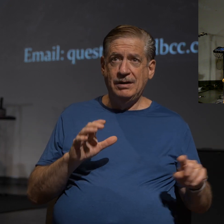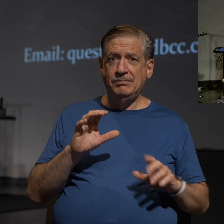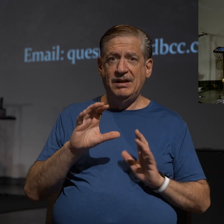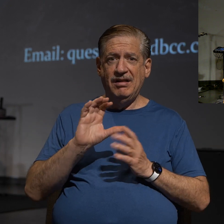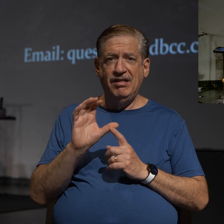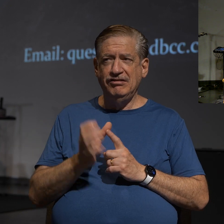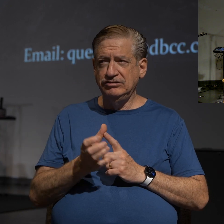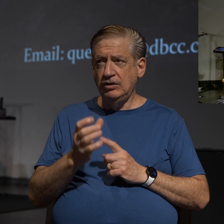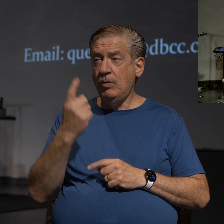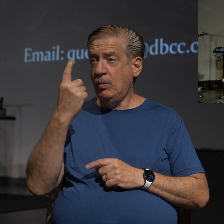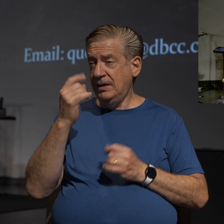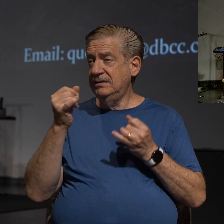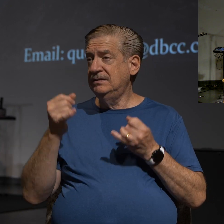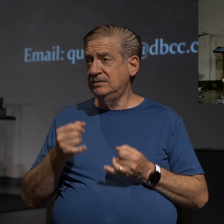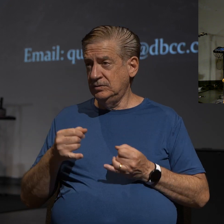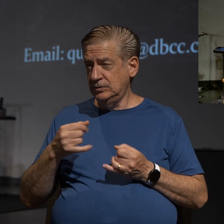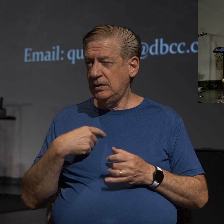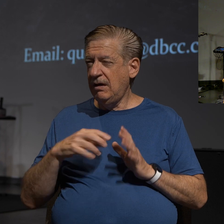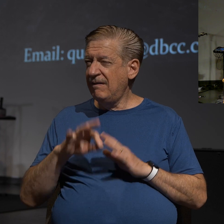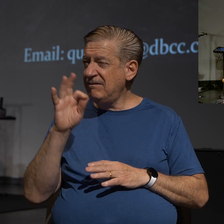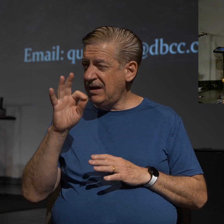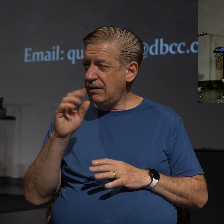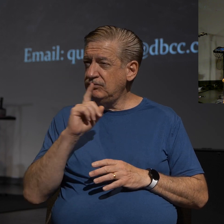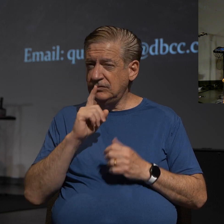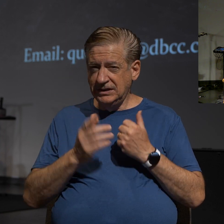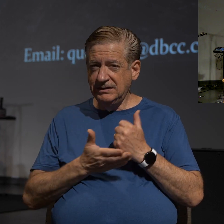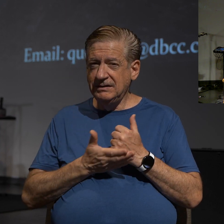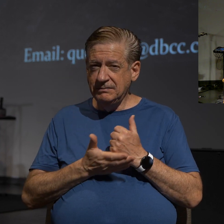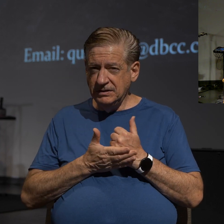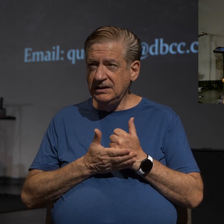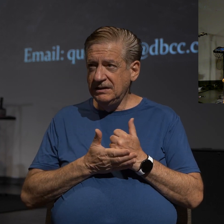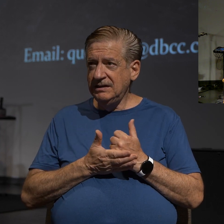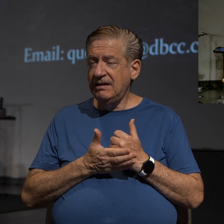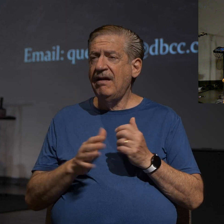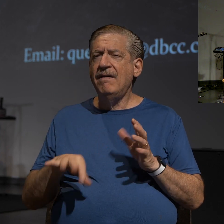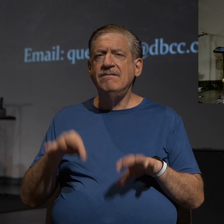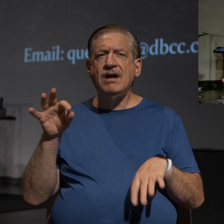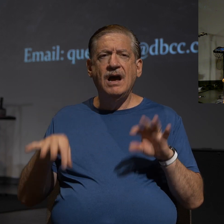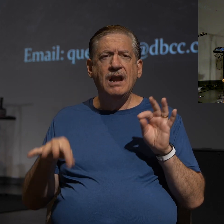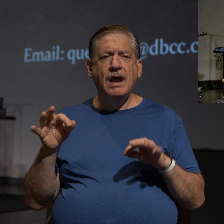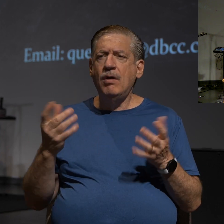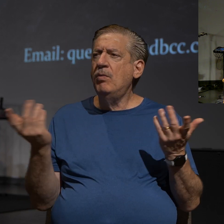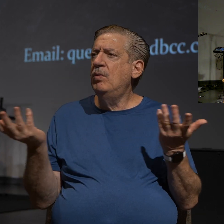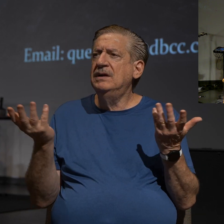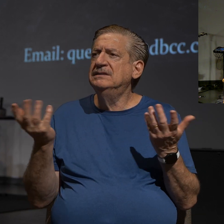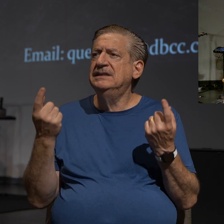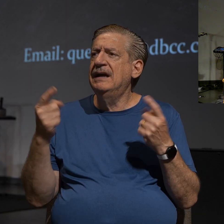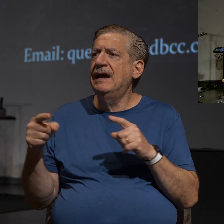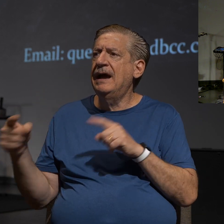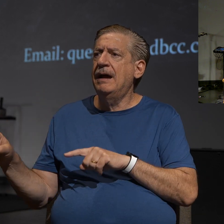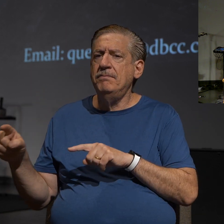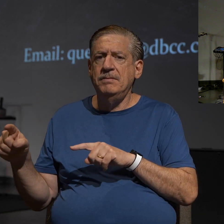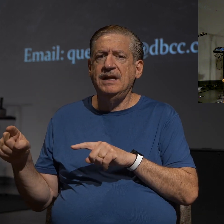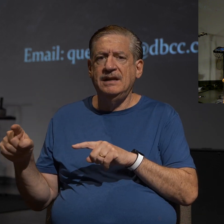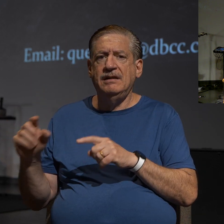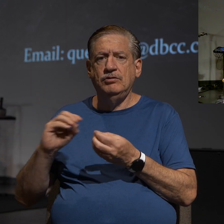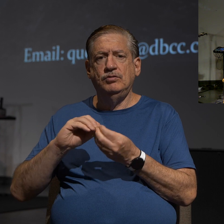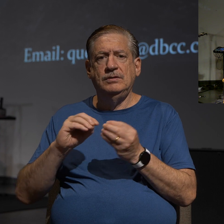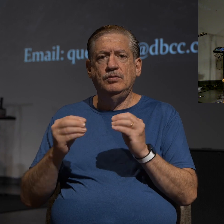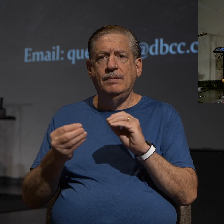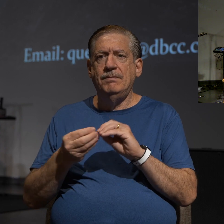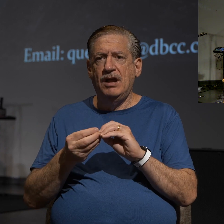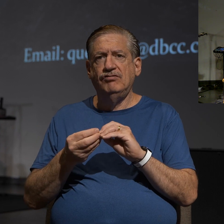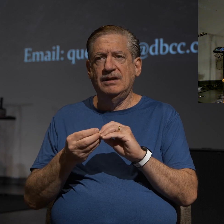one individual that I have found to be very helpful in finding out just what's happening on a numerical basis